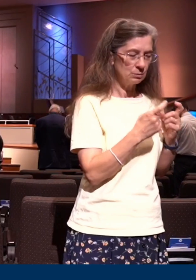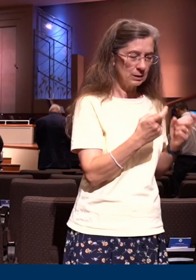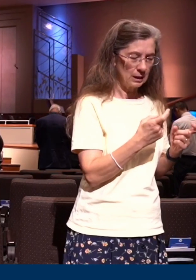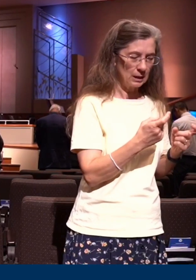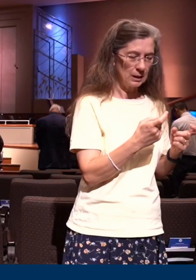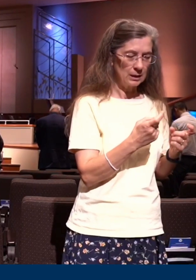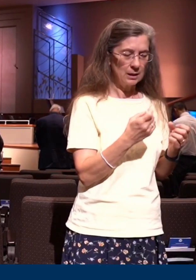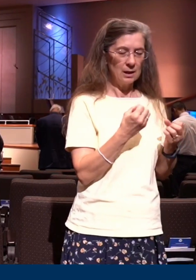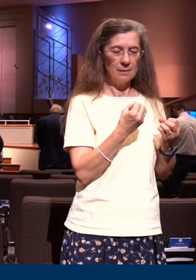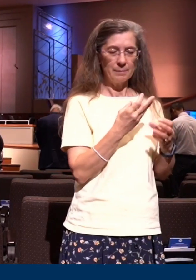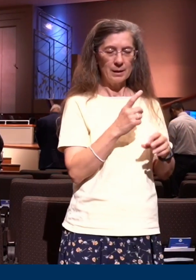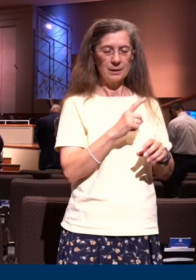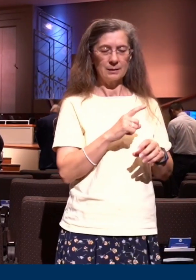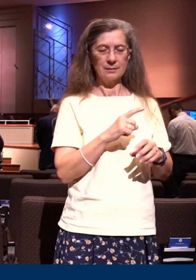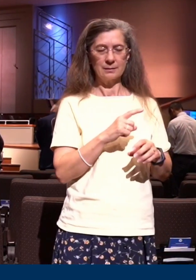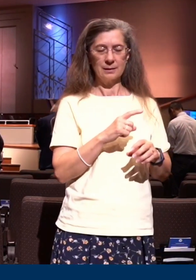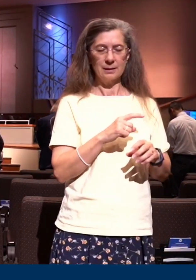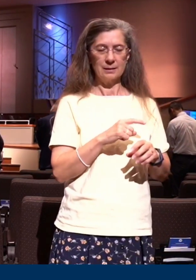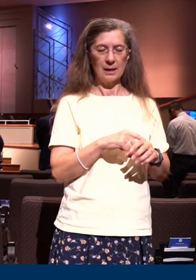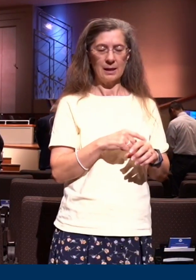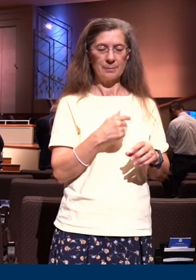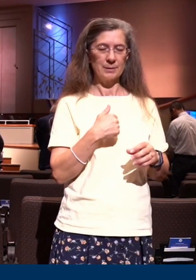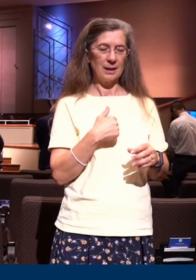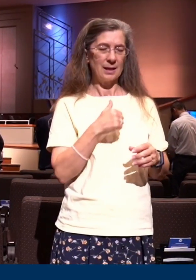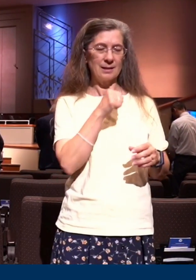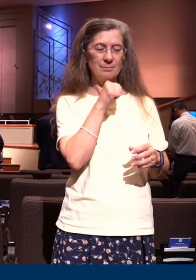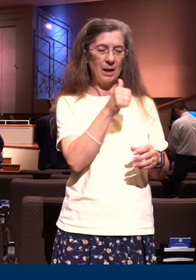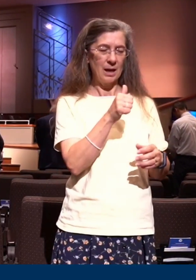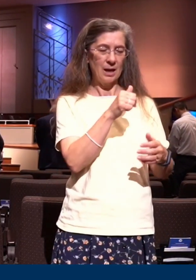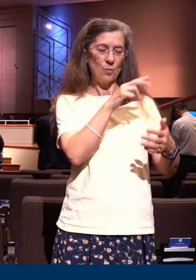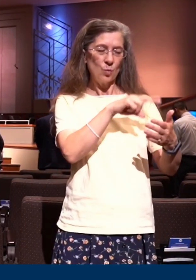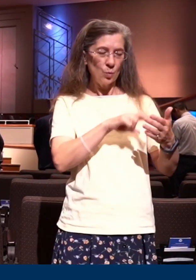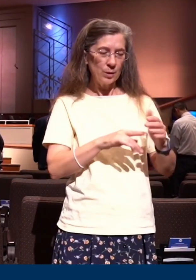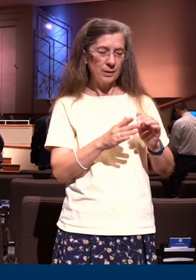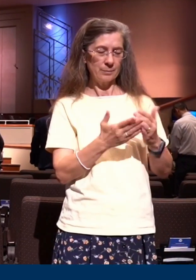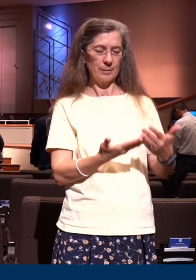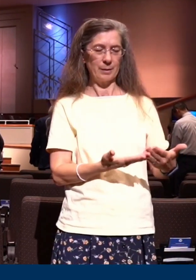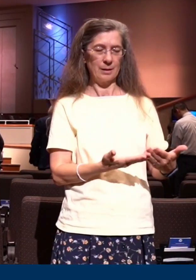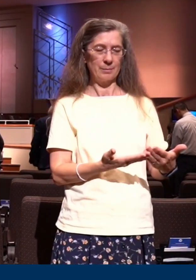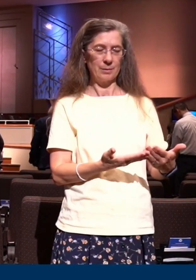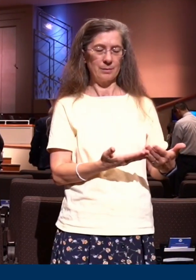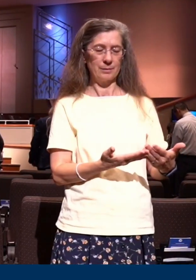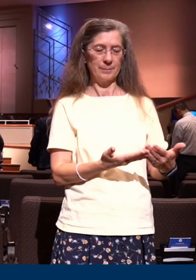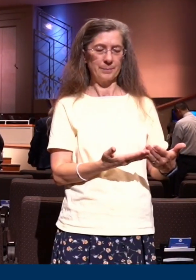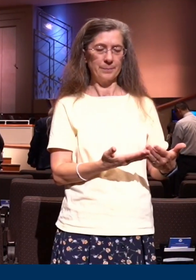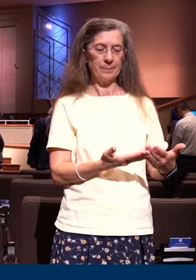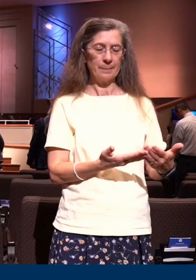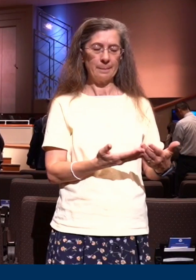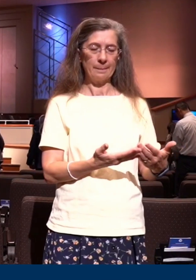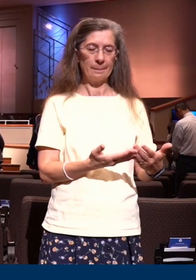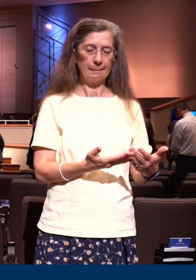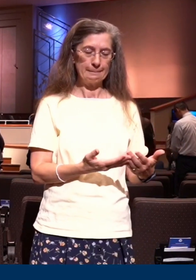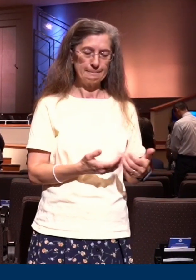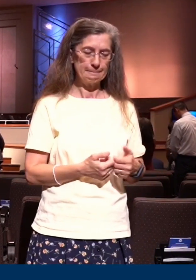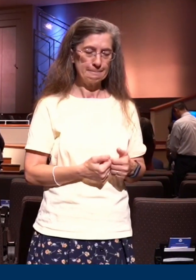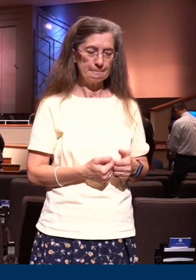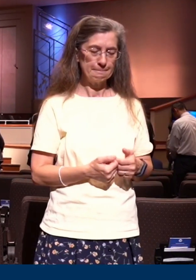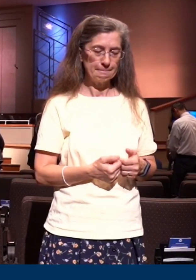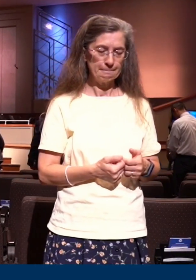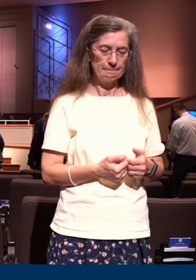it is because of a neglect of just taking time with God to reckon these things to be so and I want to take